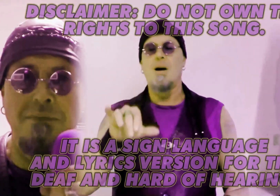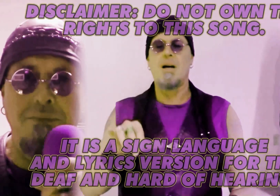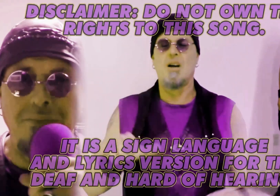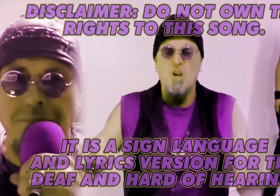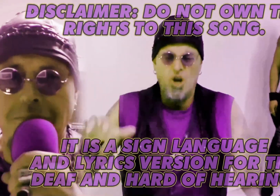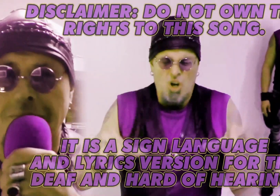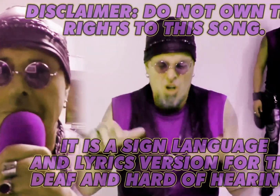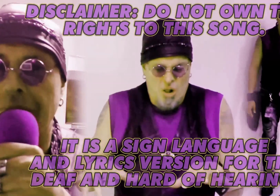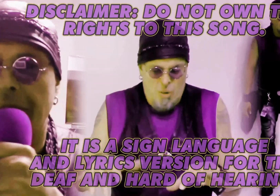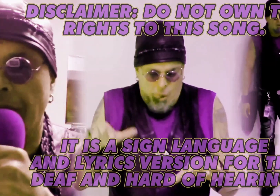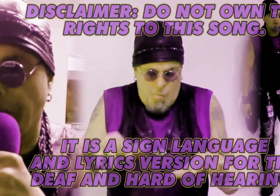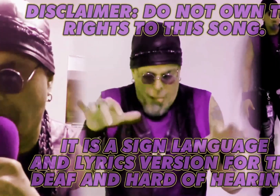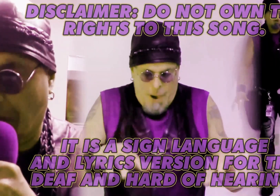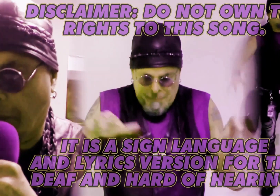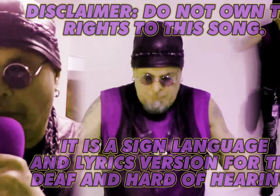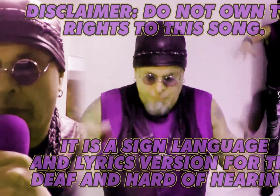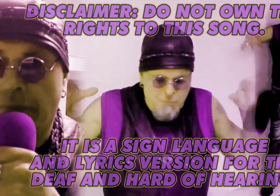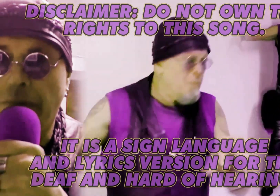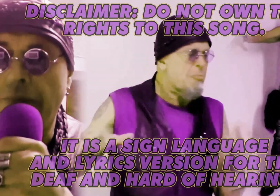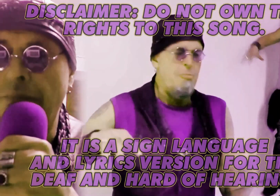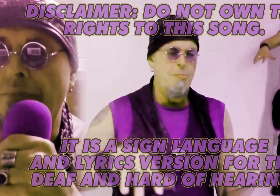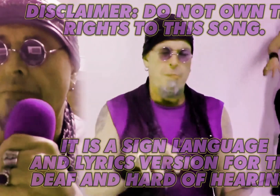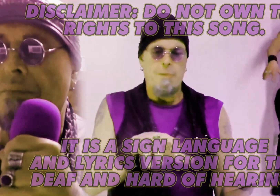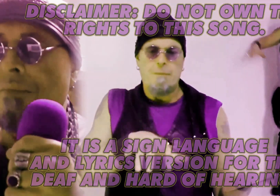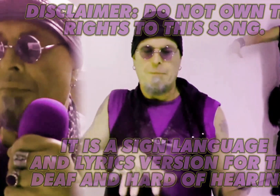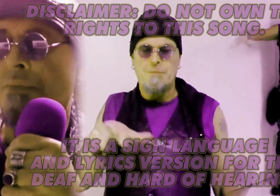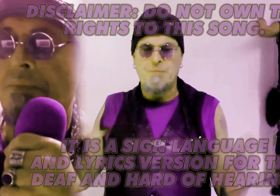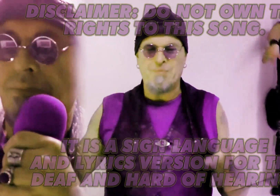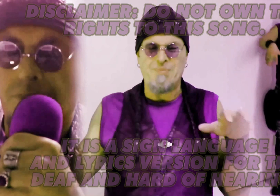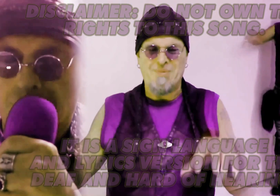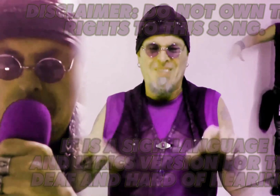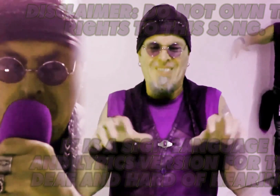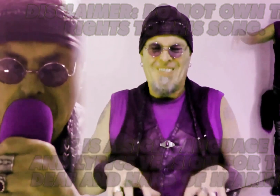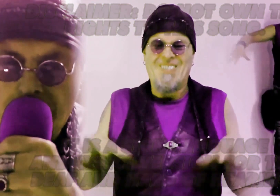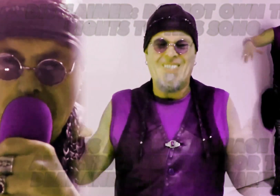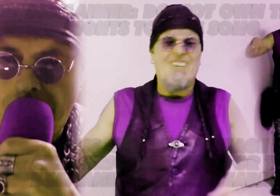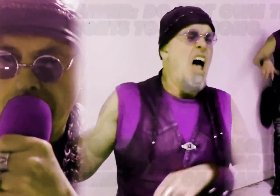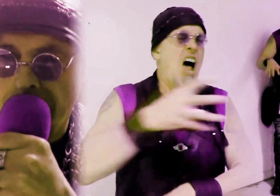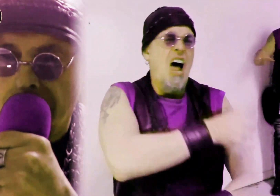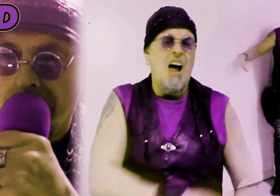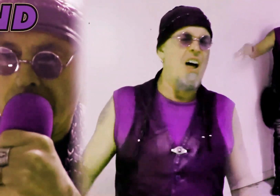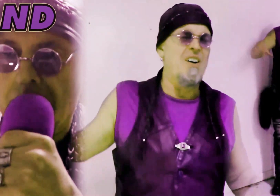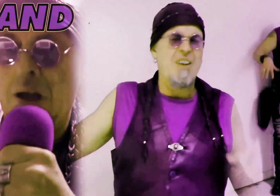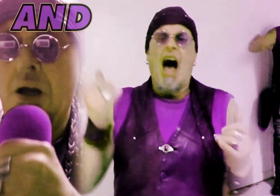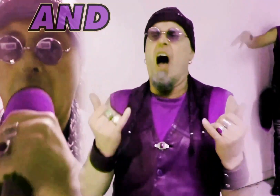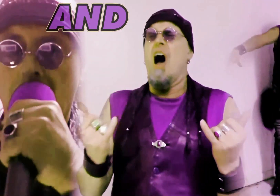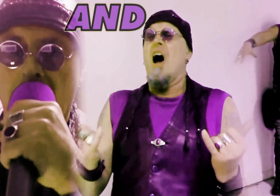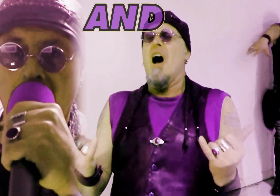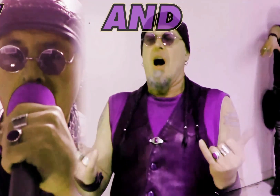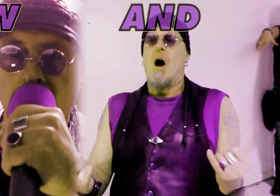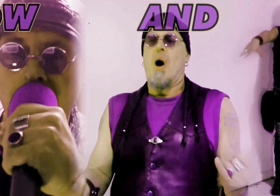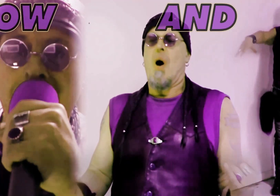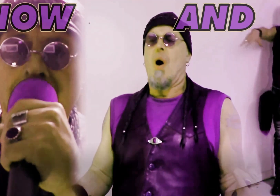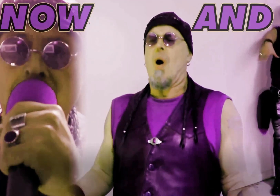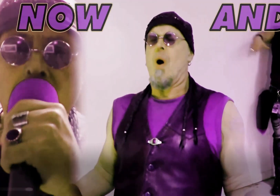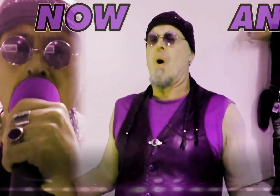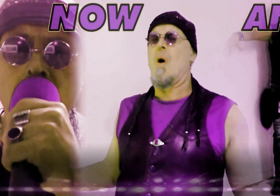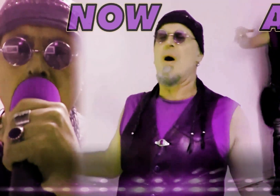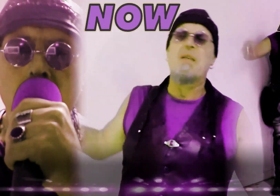now,